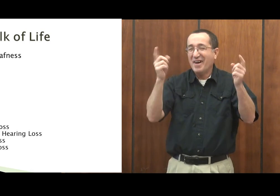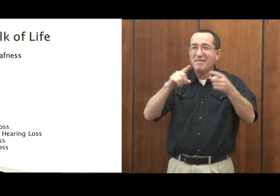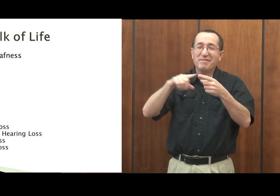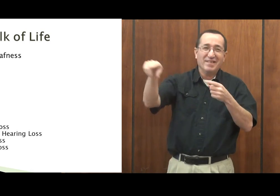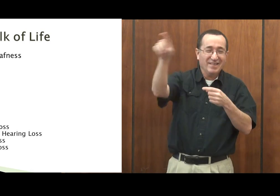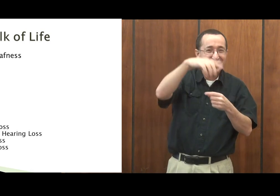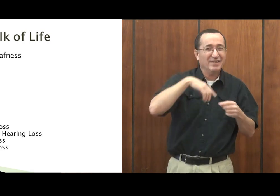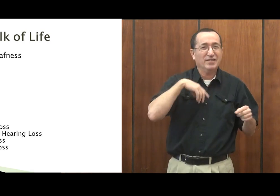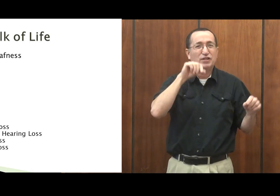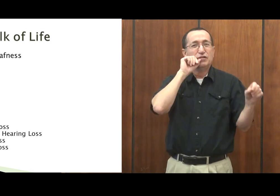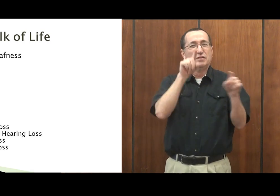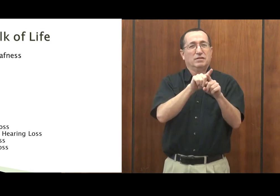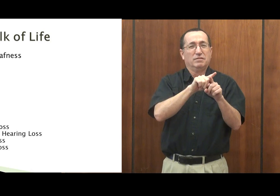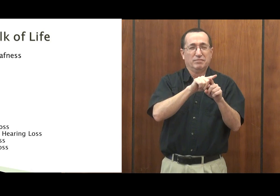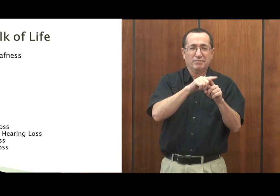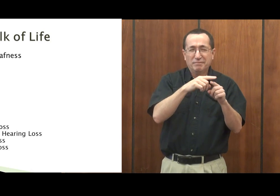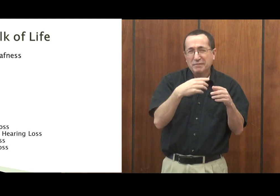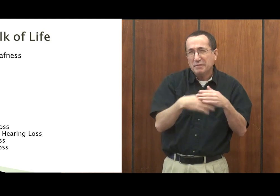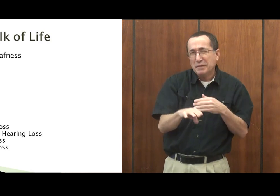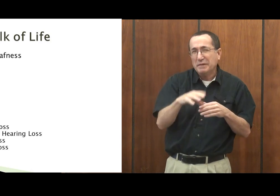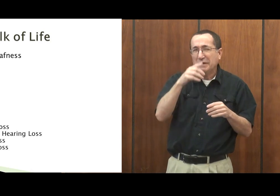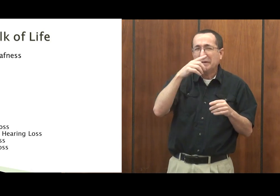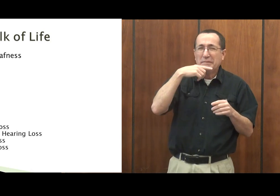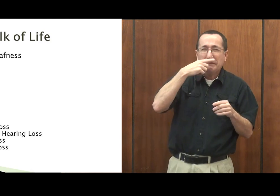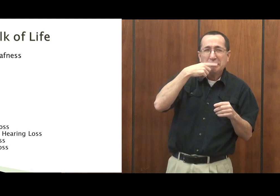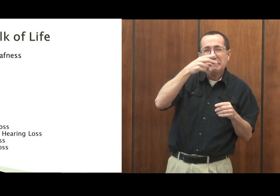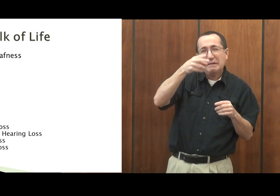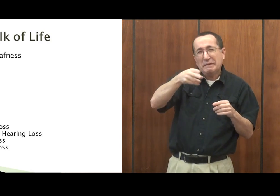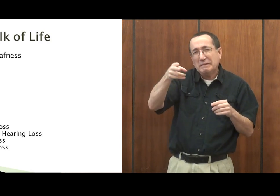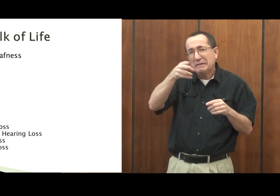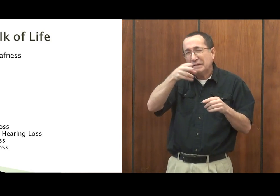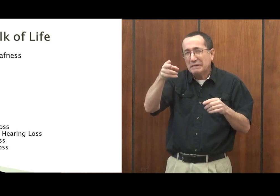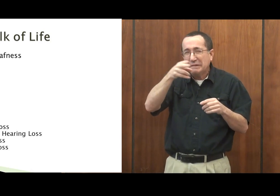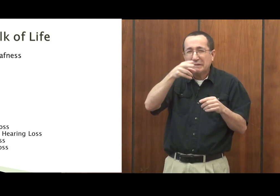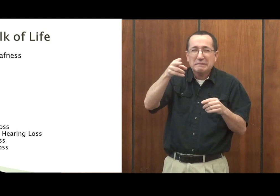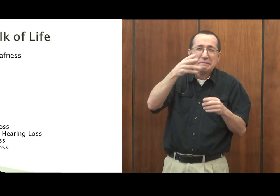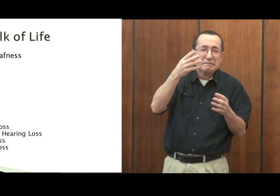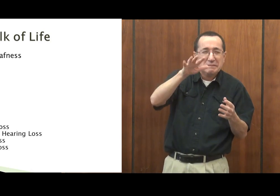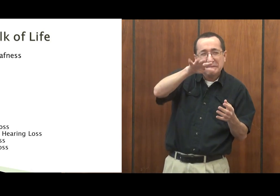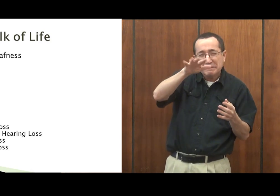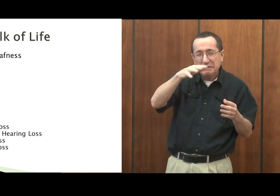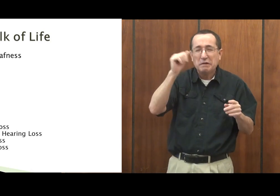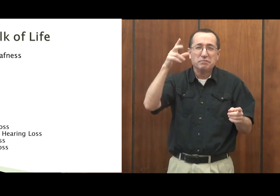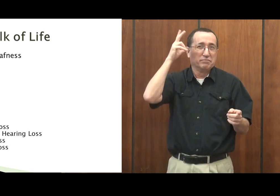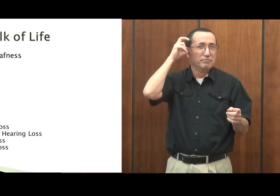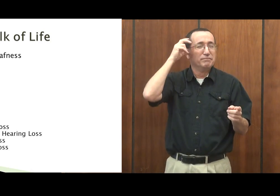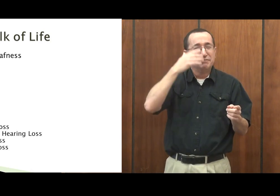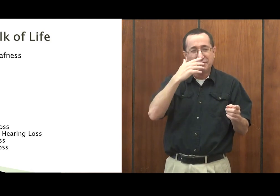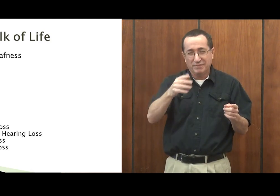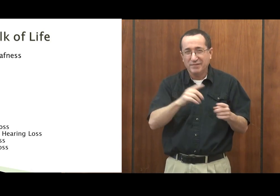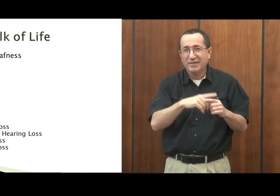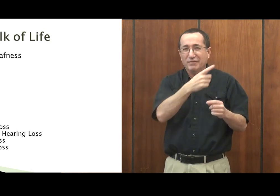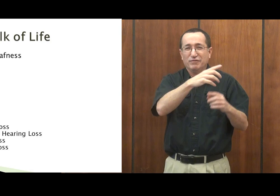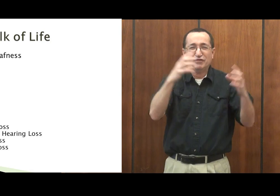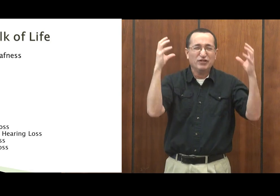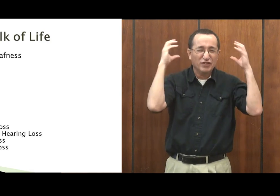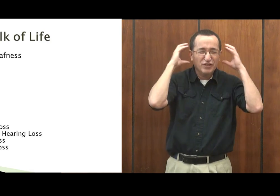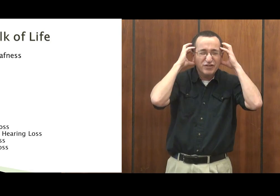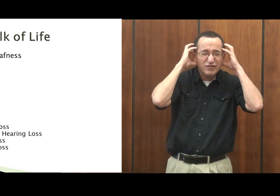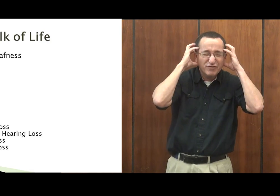High frequency sounds can cause deafness. If someone is born with a slight hearing loss and